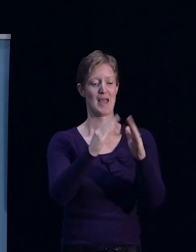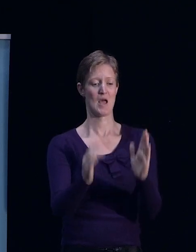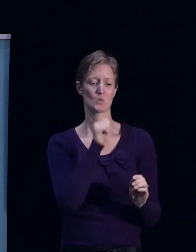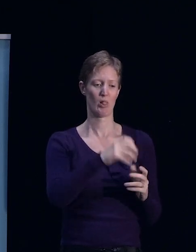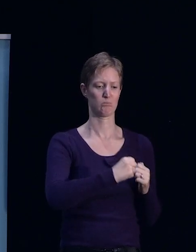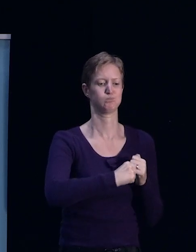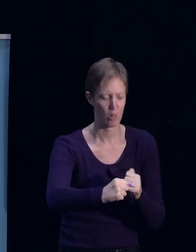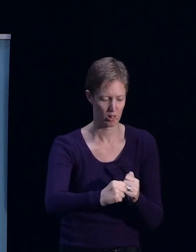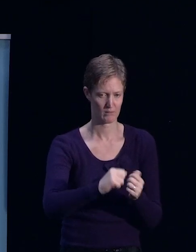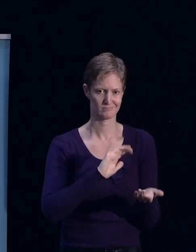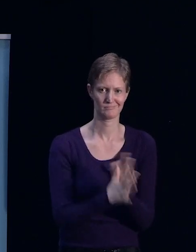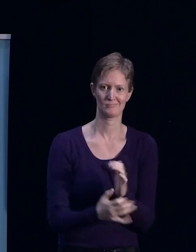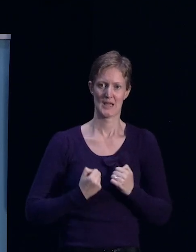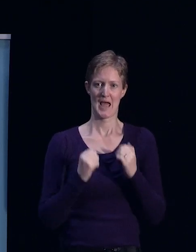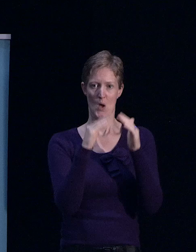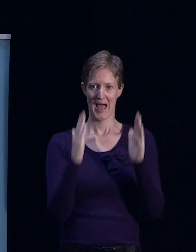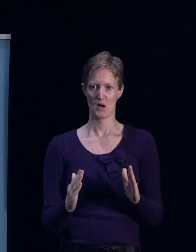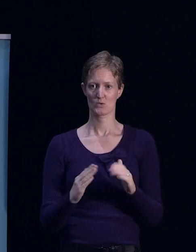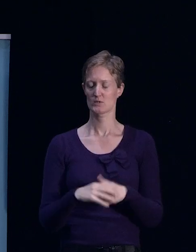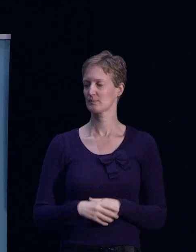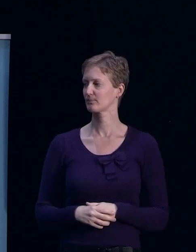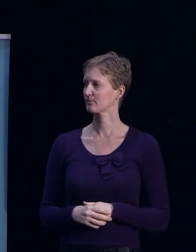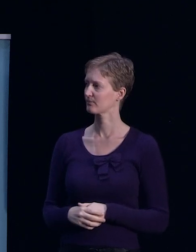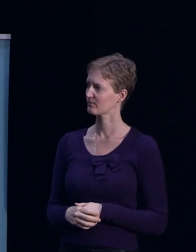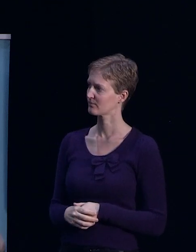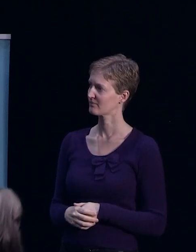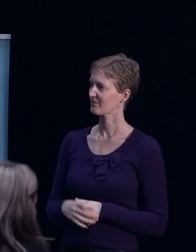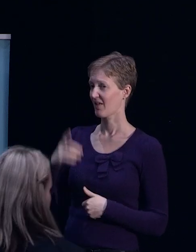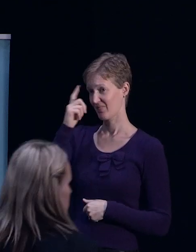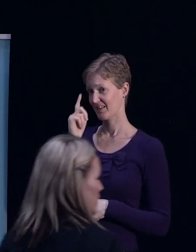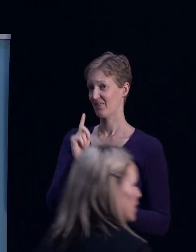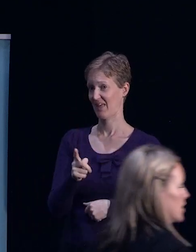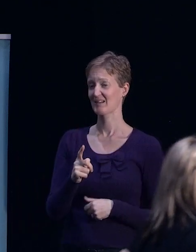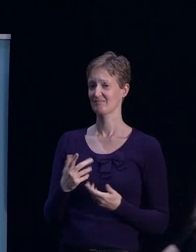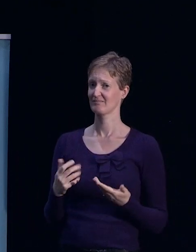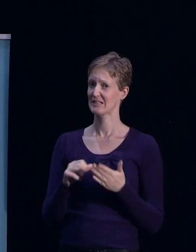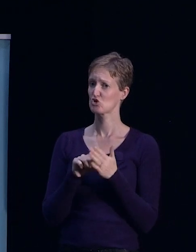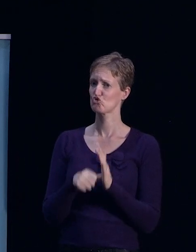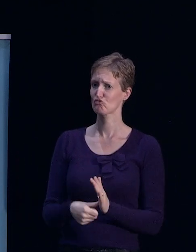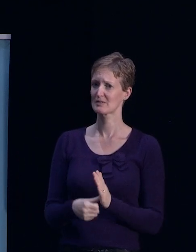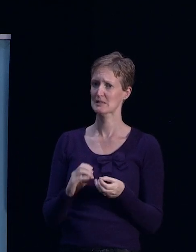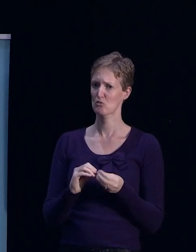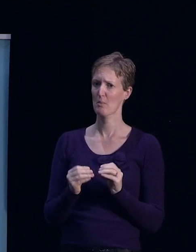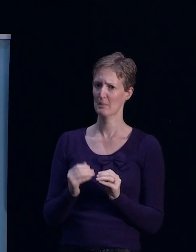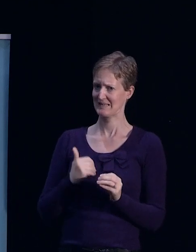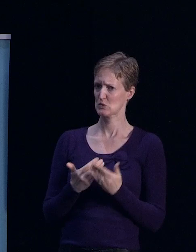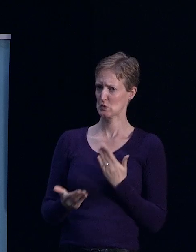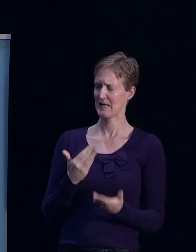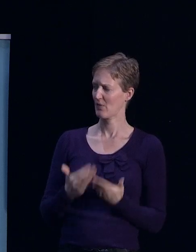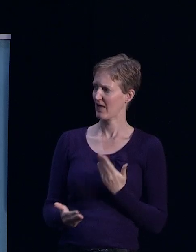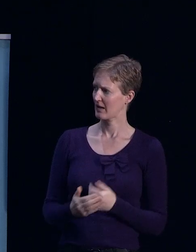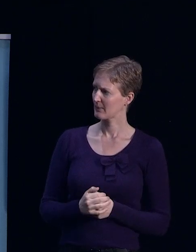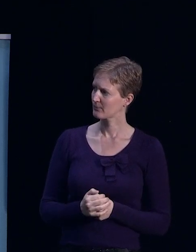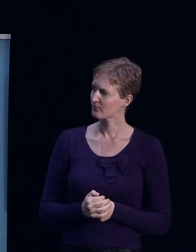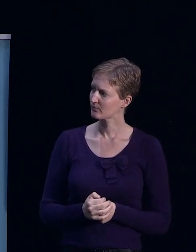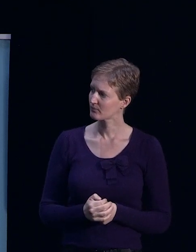So does anyone from the, it seems to me it's quite, it's an insurance issue foremost. I think the short answer